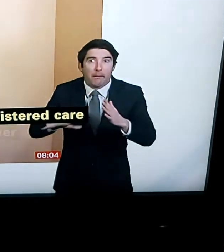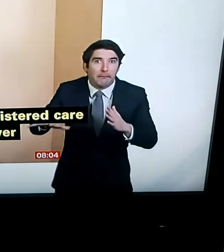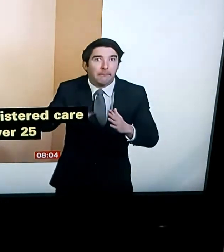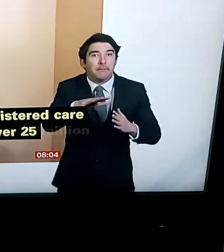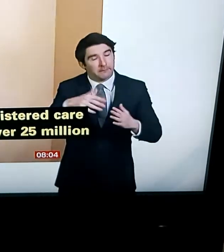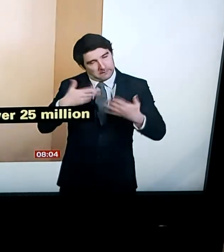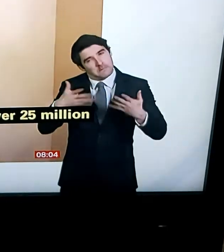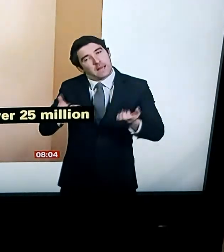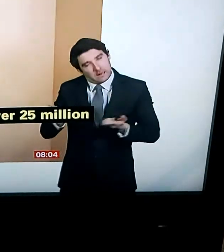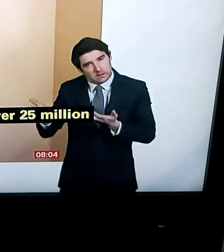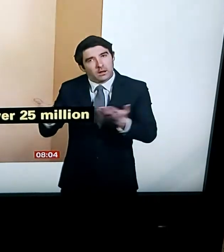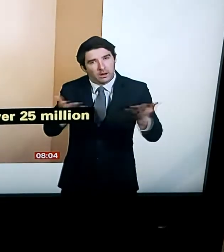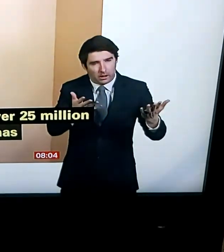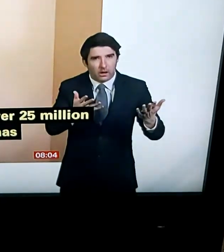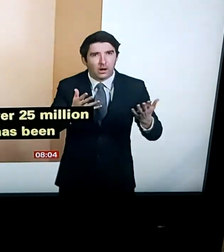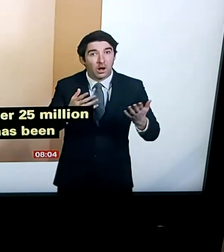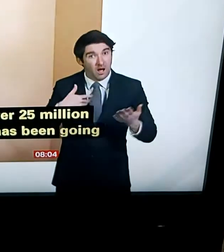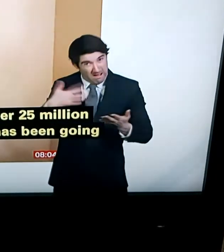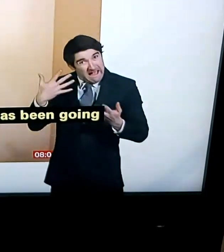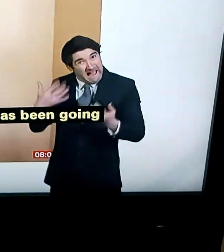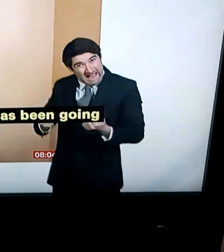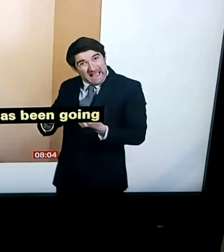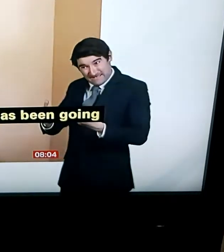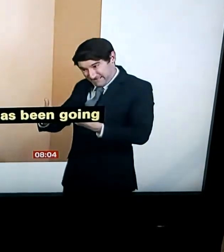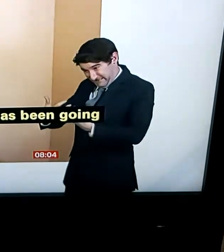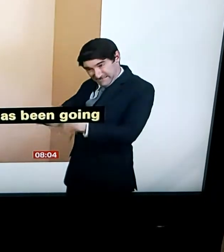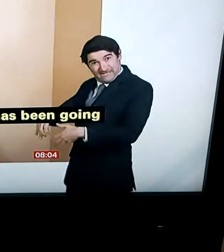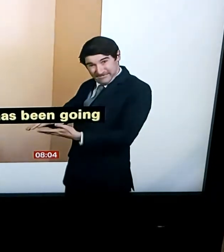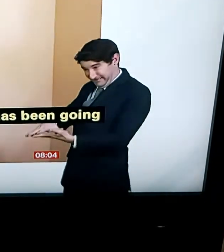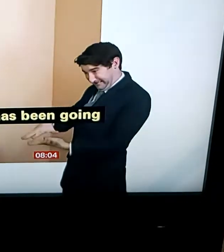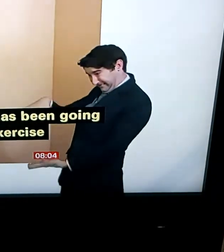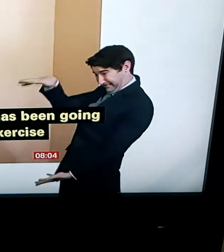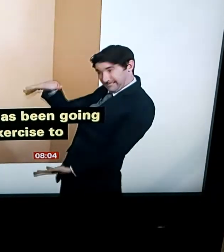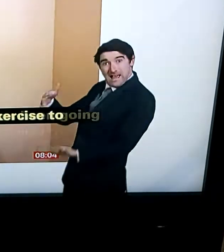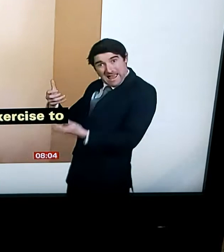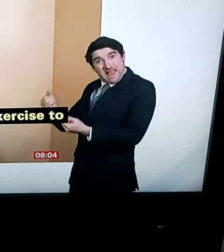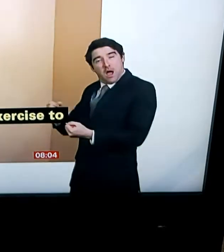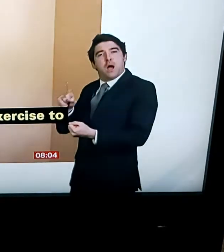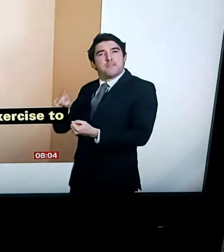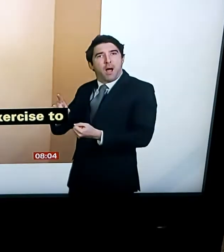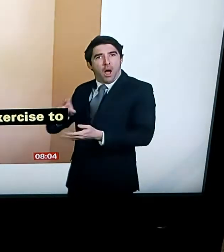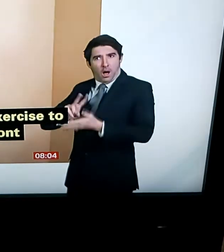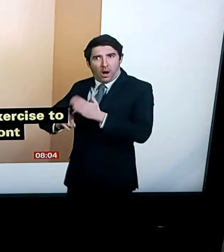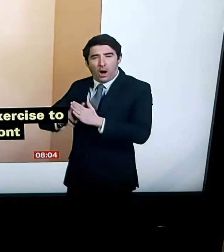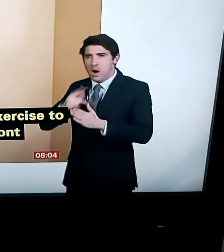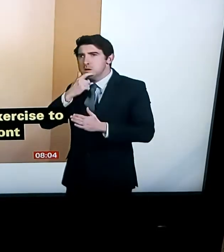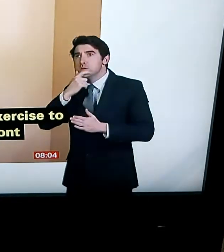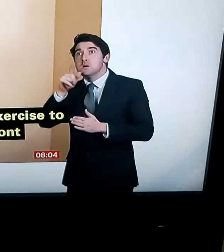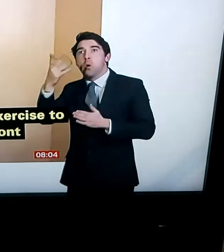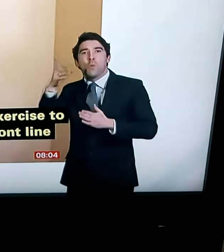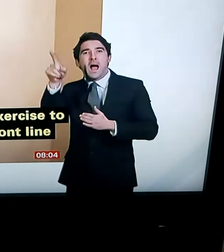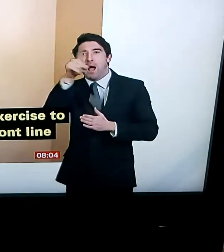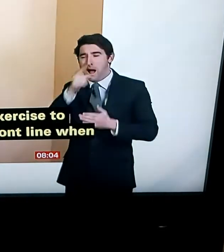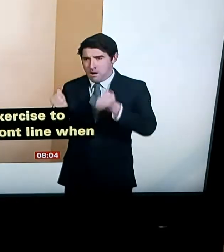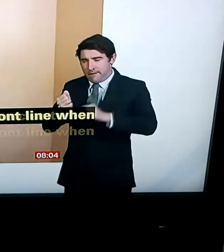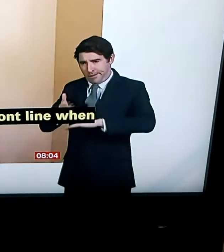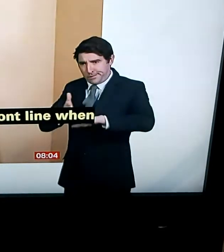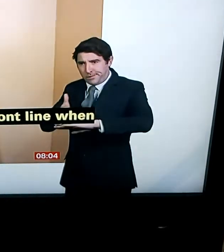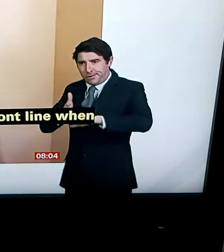It's a logistical exercise to get the stocks to the front line when there's suddenly been a huge call for that equipment. And yes,